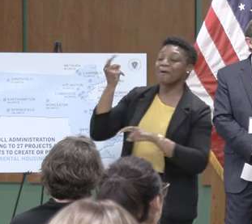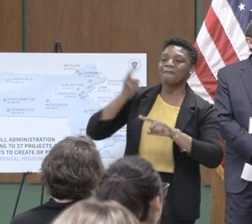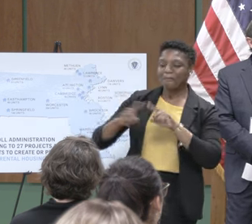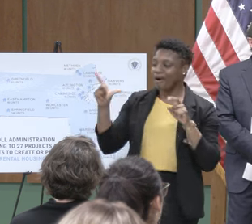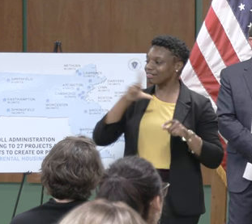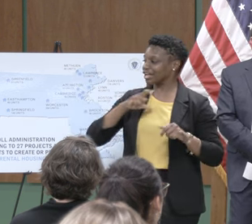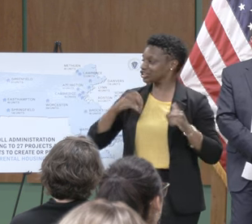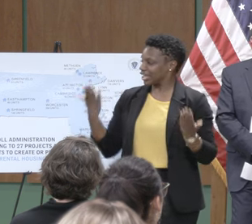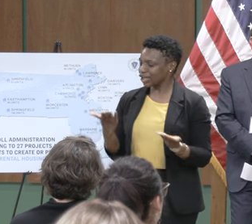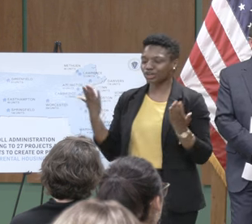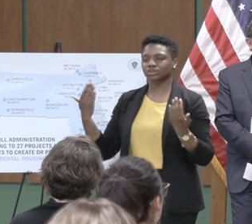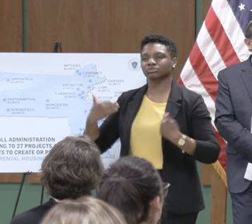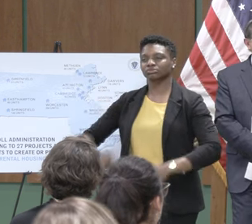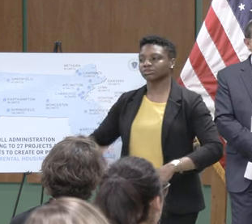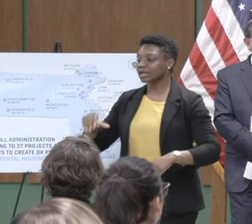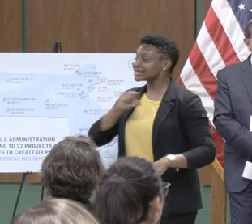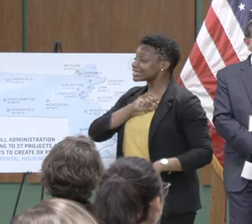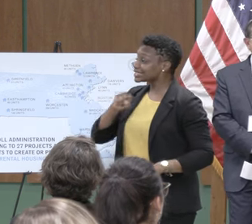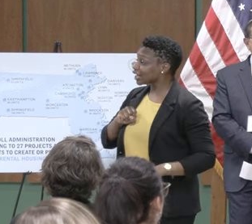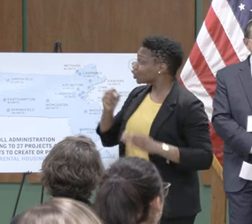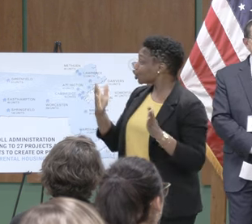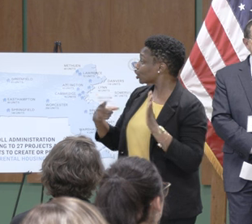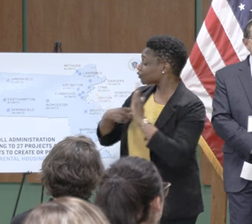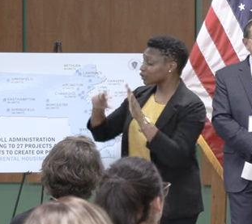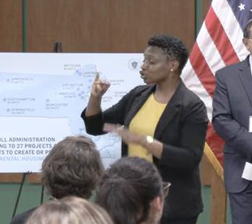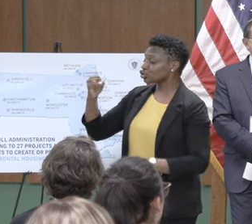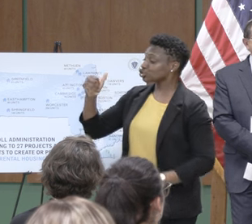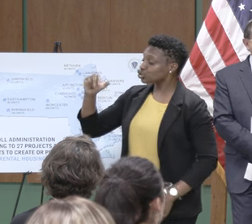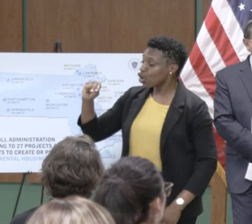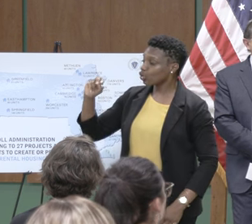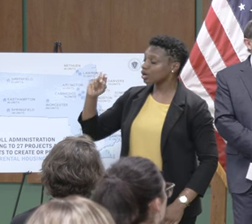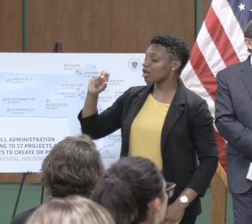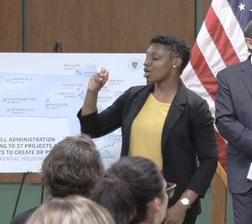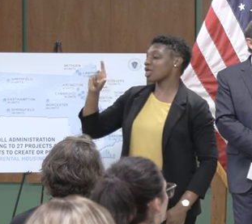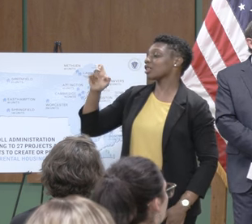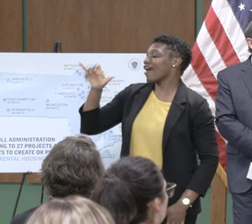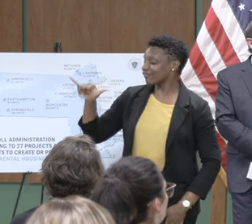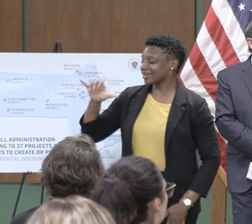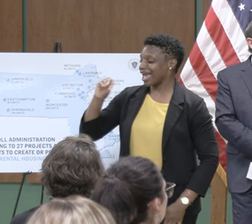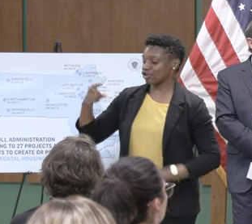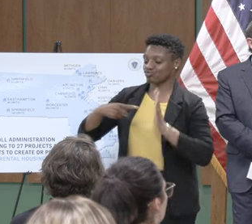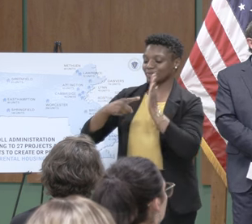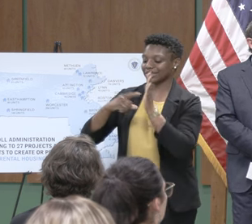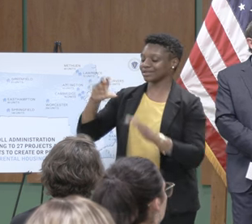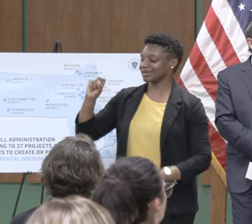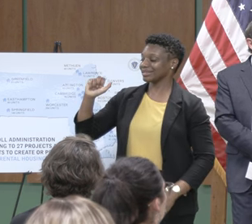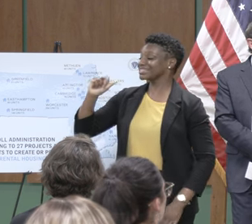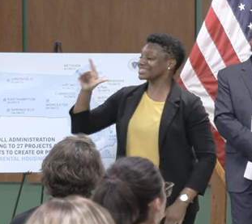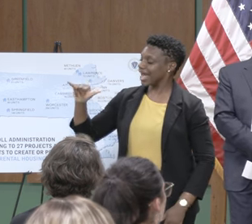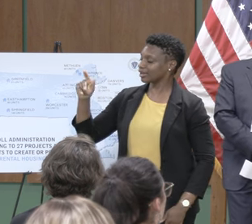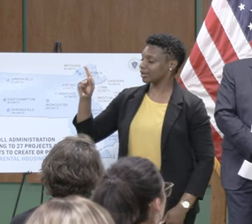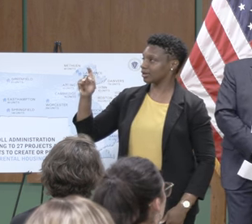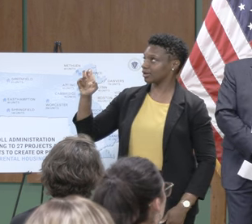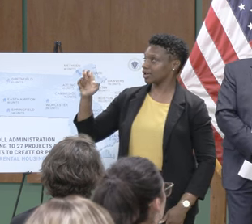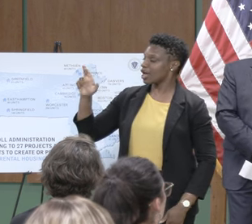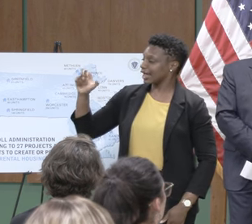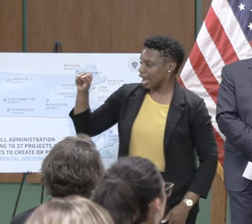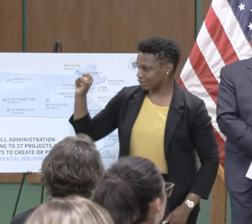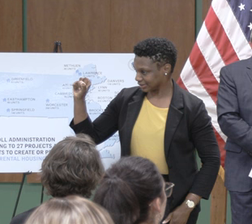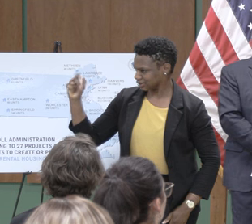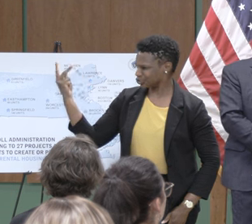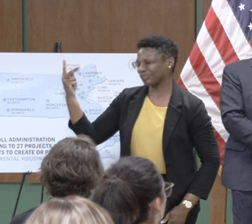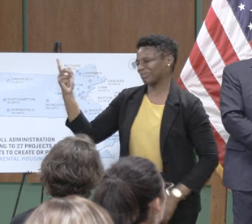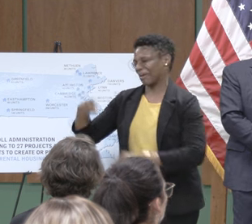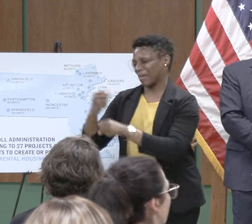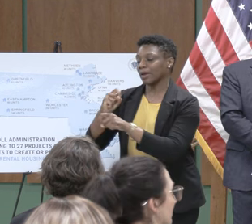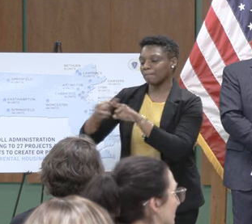leadership of Senator Joan Lovely and Representative Sally Kerens also wonderful to see our governor's